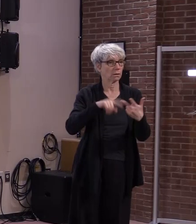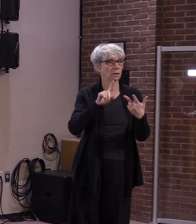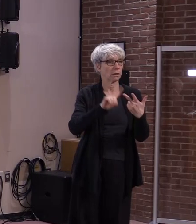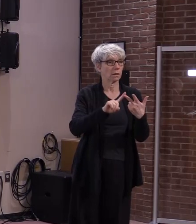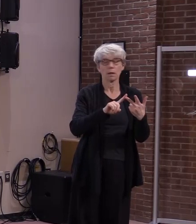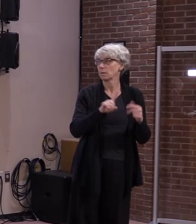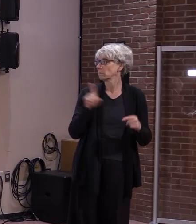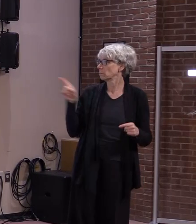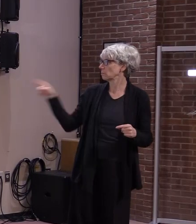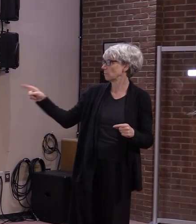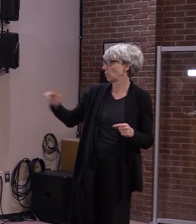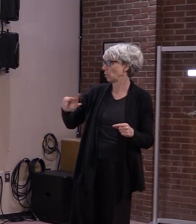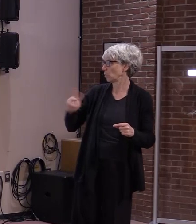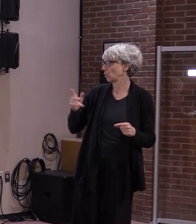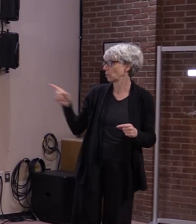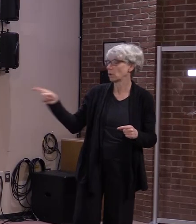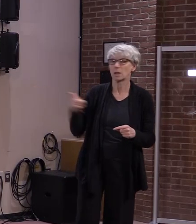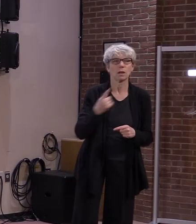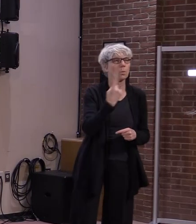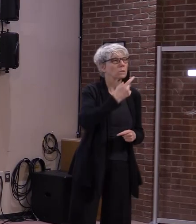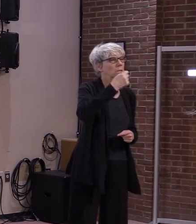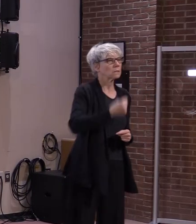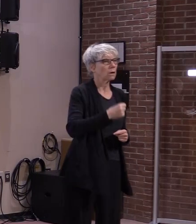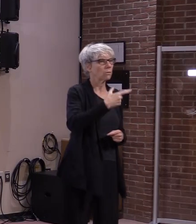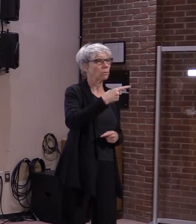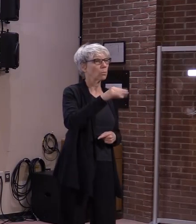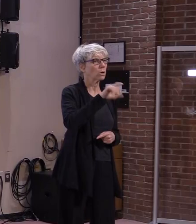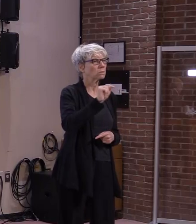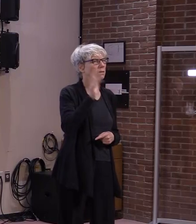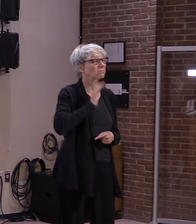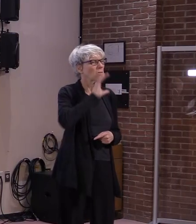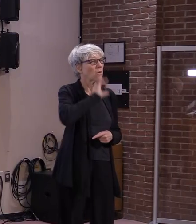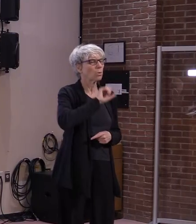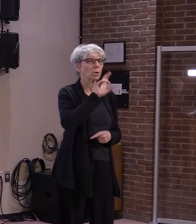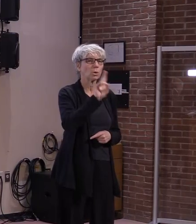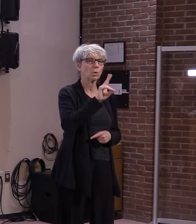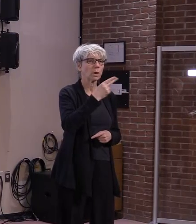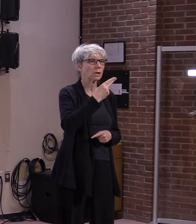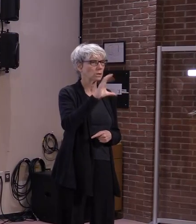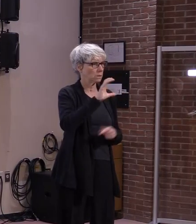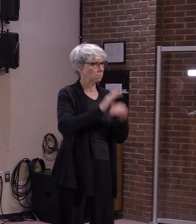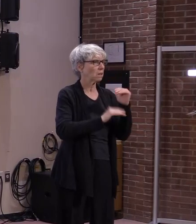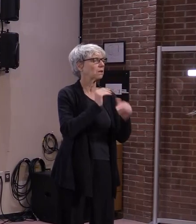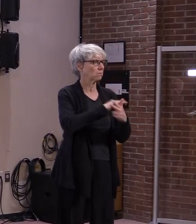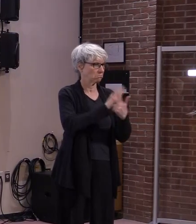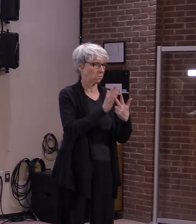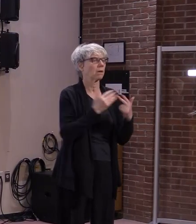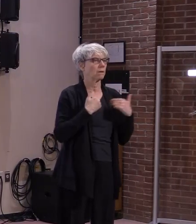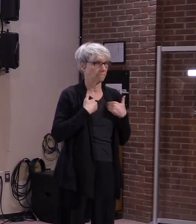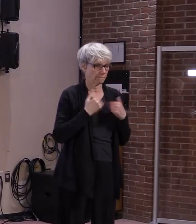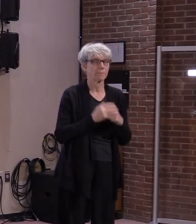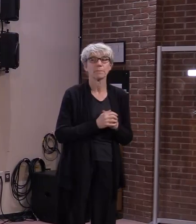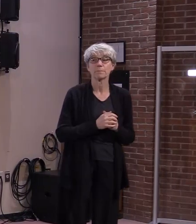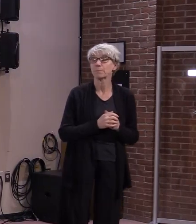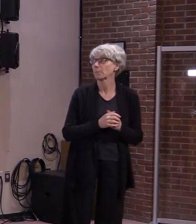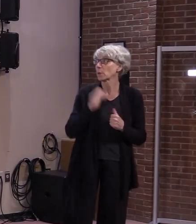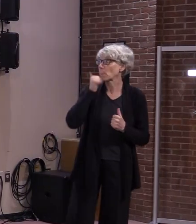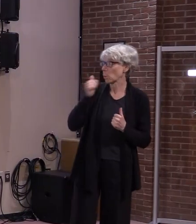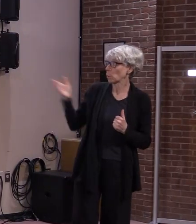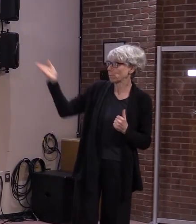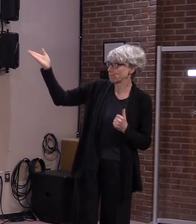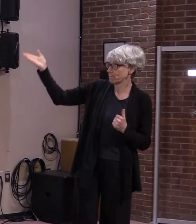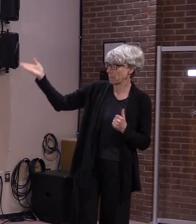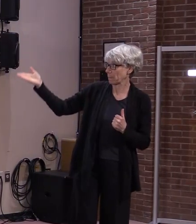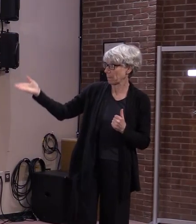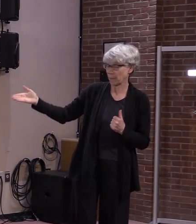their outpatient pharmacy on South Prospect Street in Burlington. Tomorrow, we'll be at Cabot